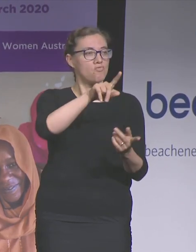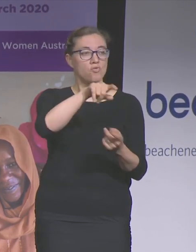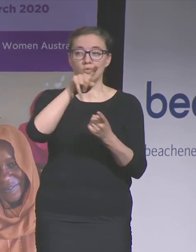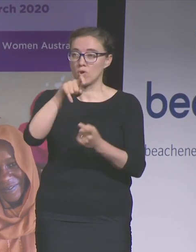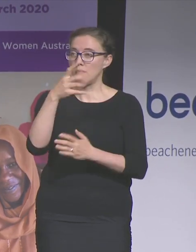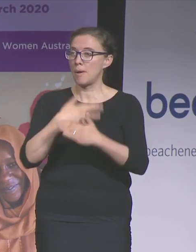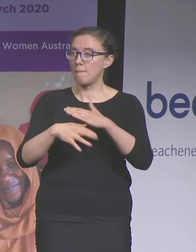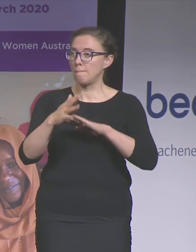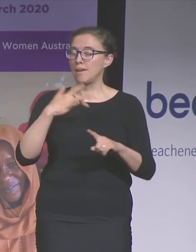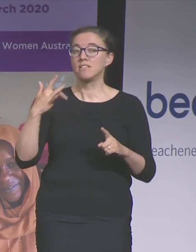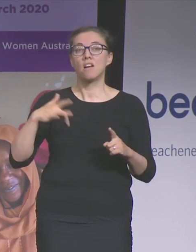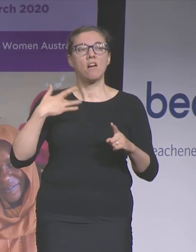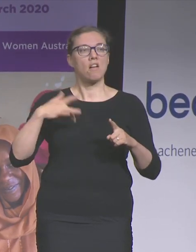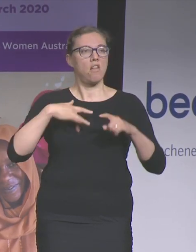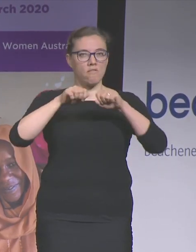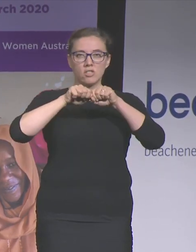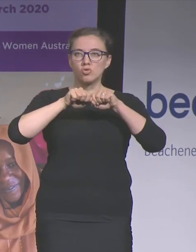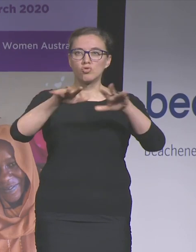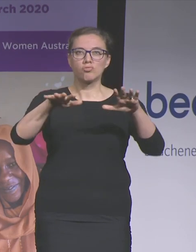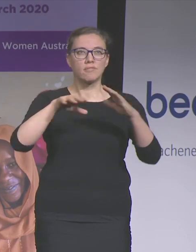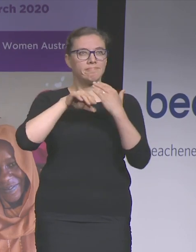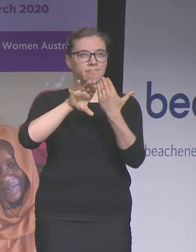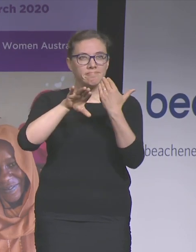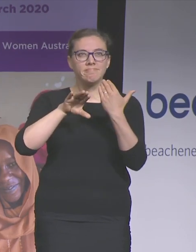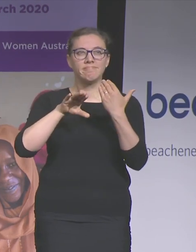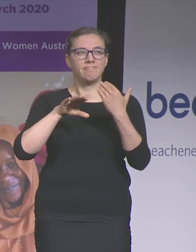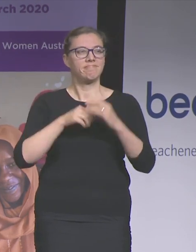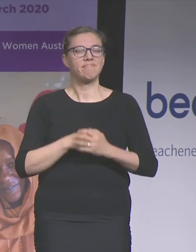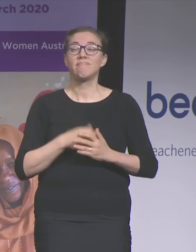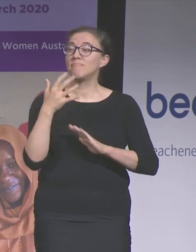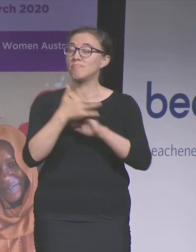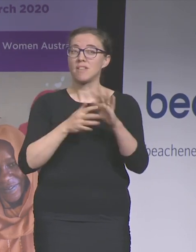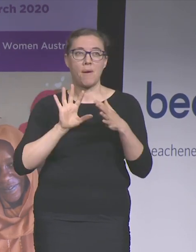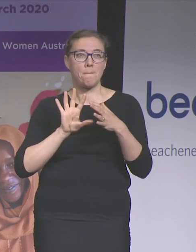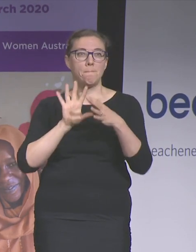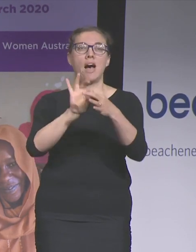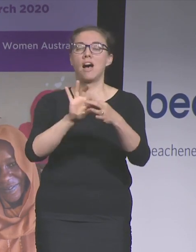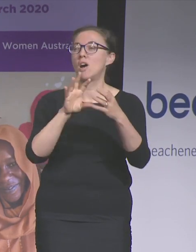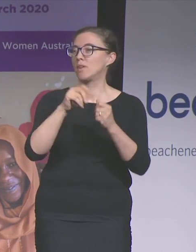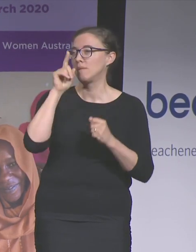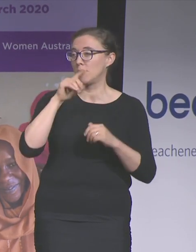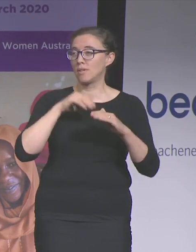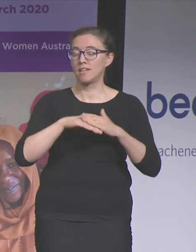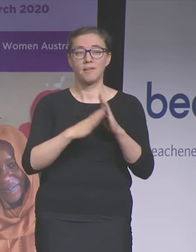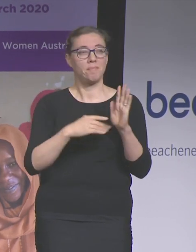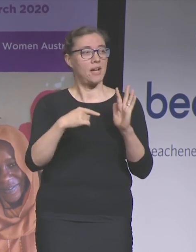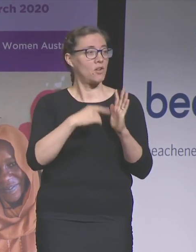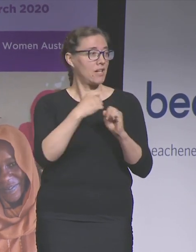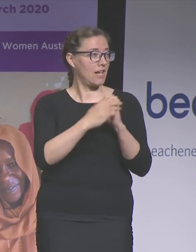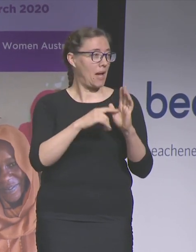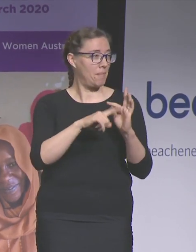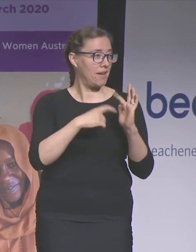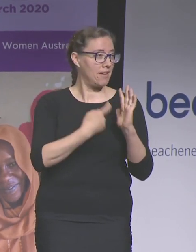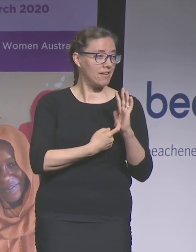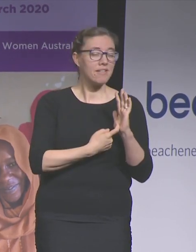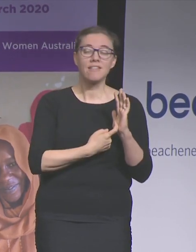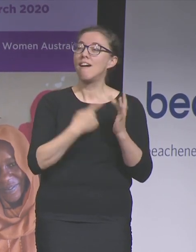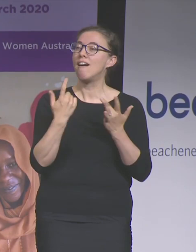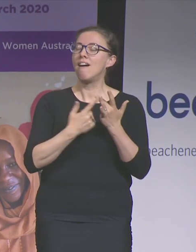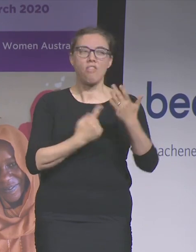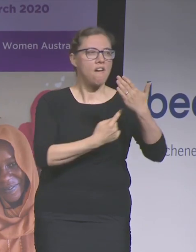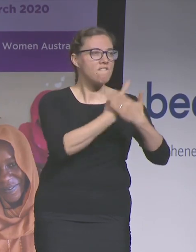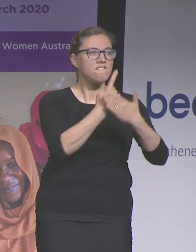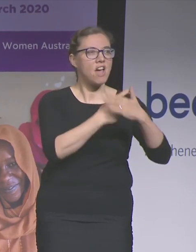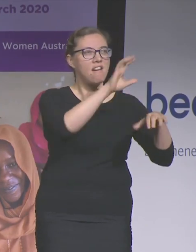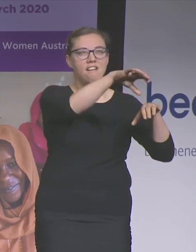of the entire event. It's allowed us to connect with people in Mount Gambier and other regional events, with schools,